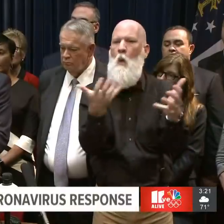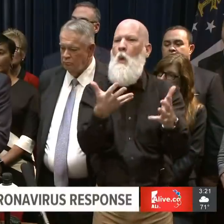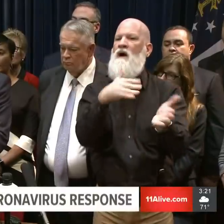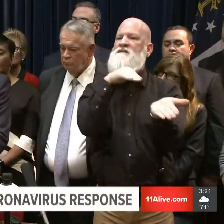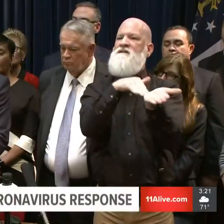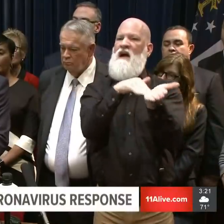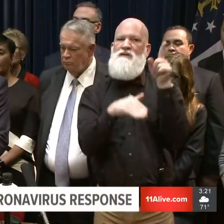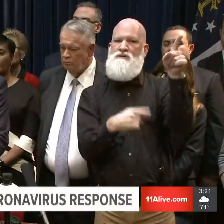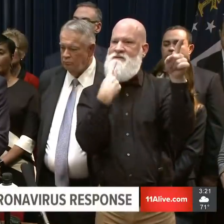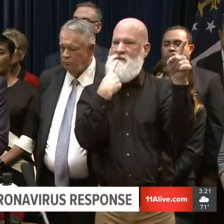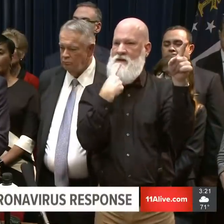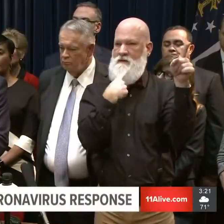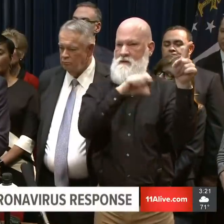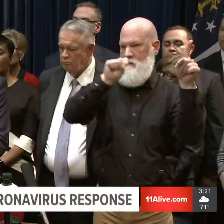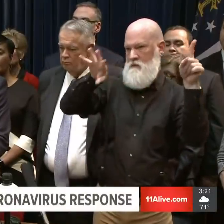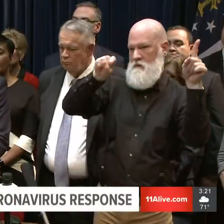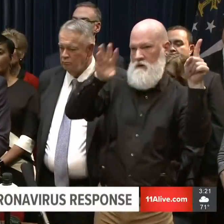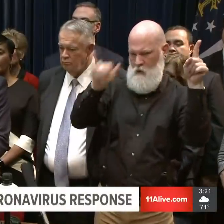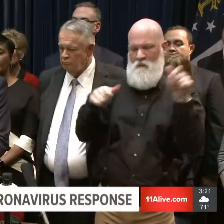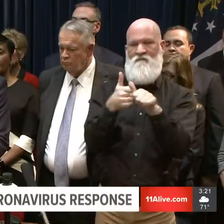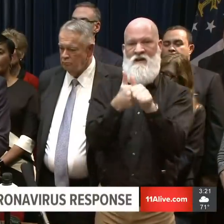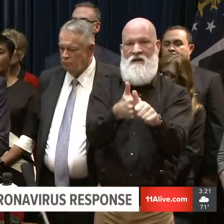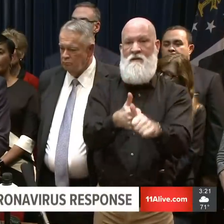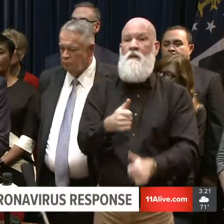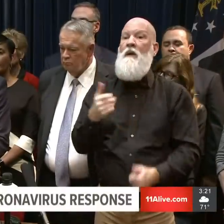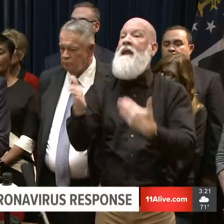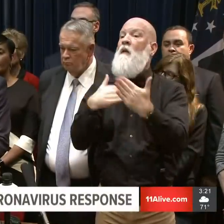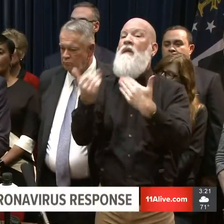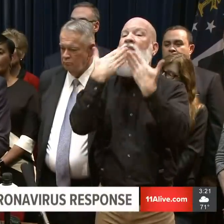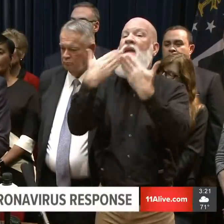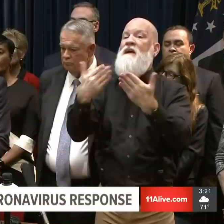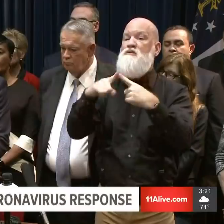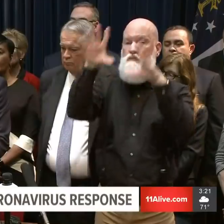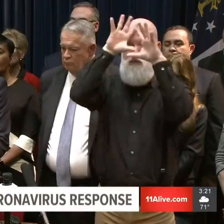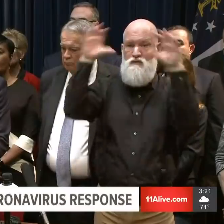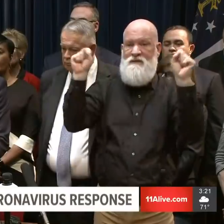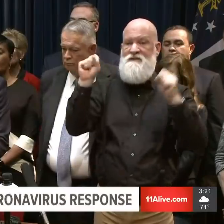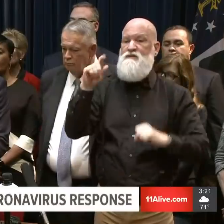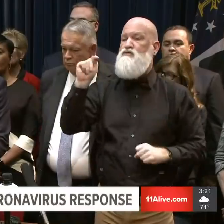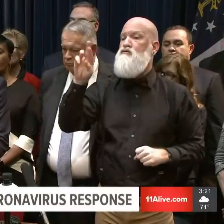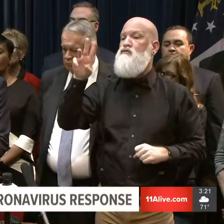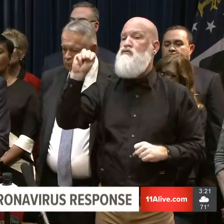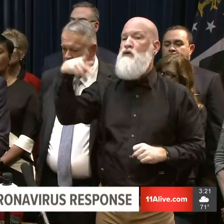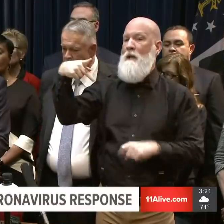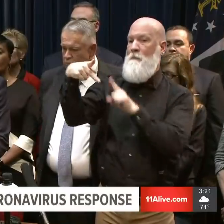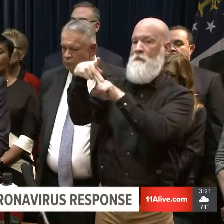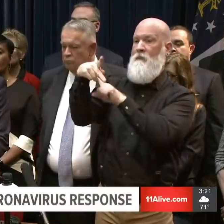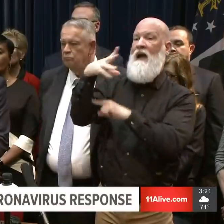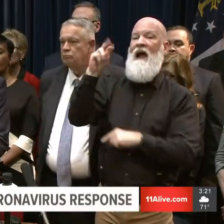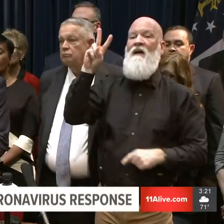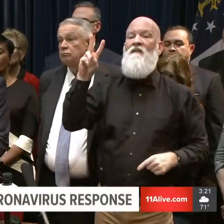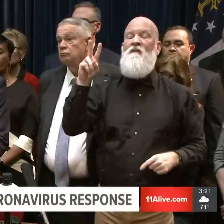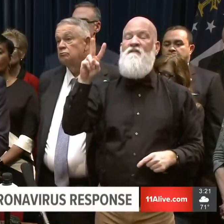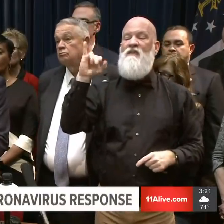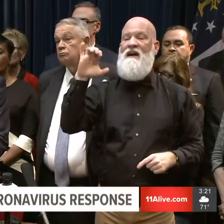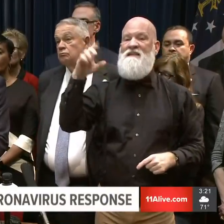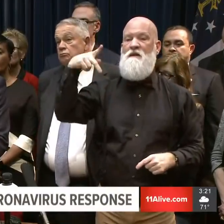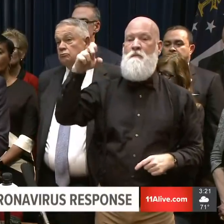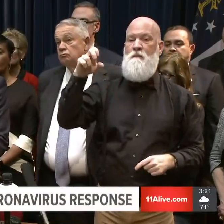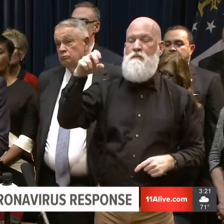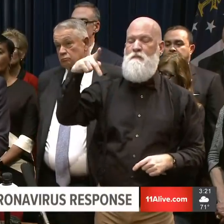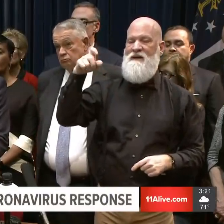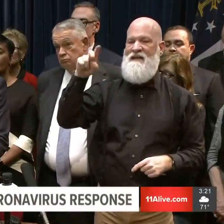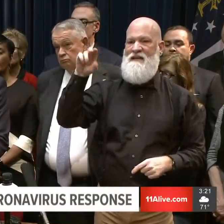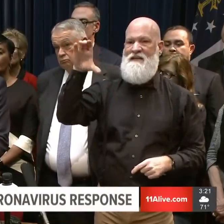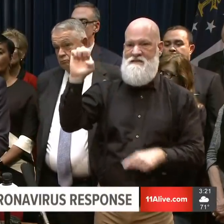to thank President Trump and Vice President Pence for their leadership on fighting this across our country. They have empowered state and